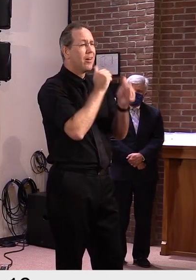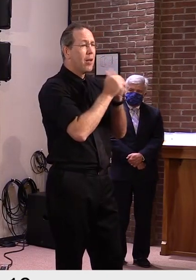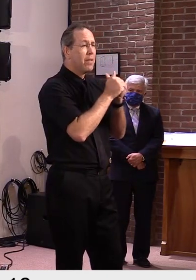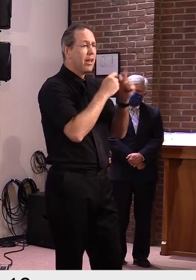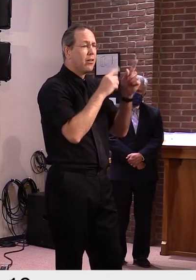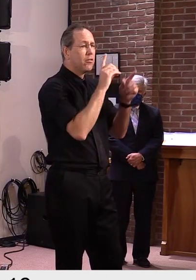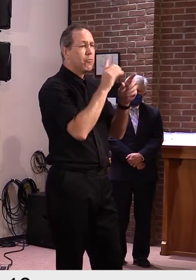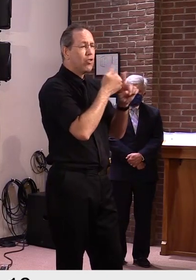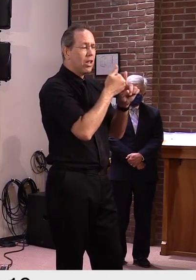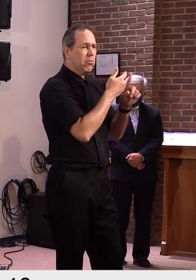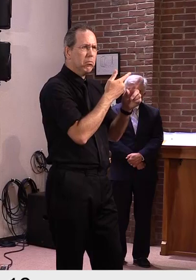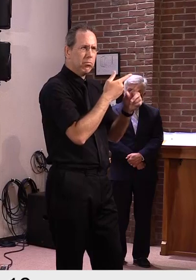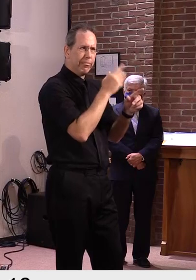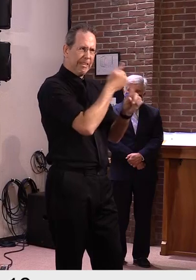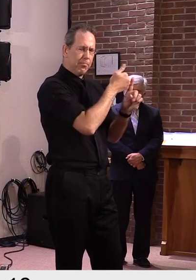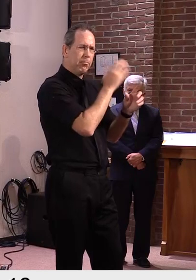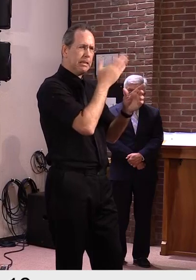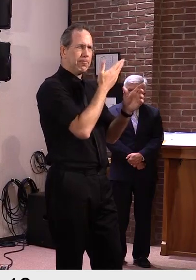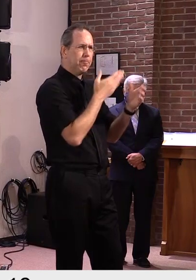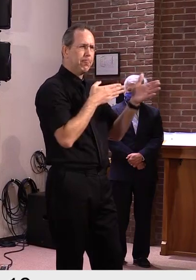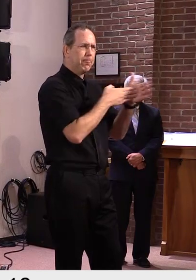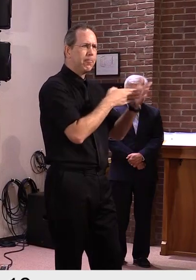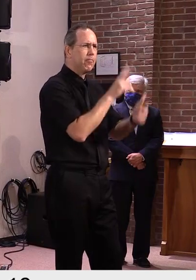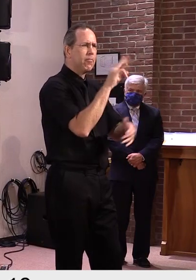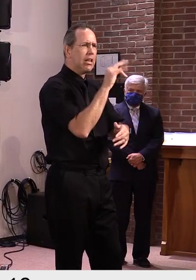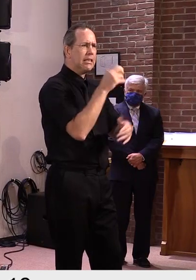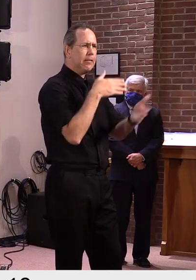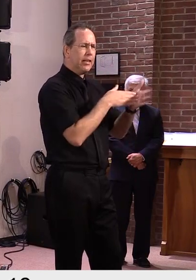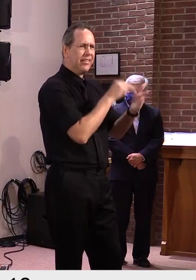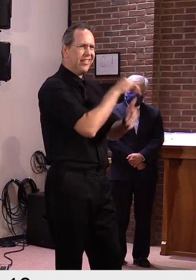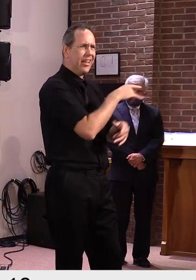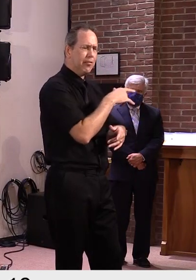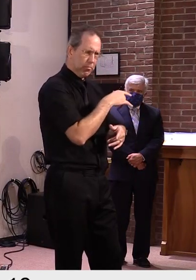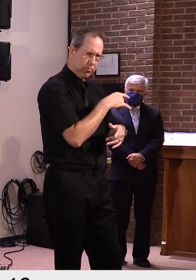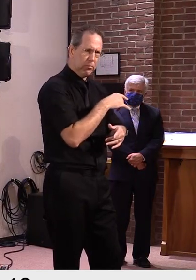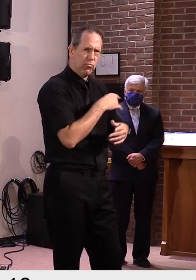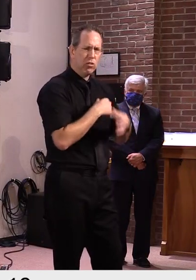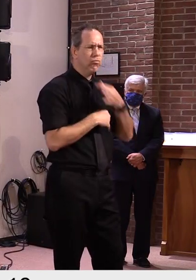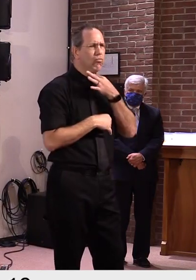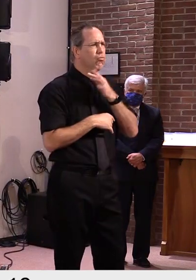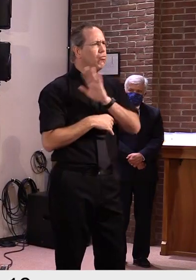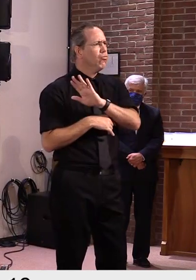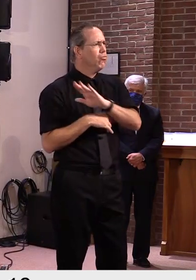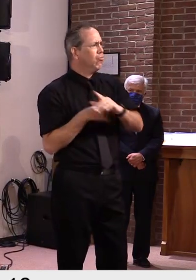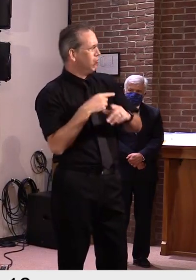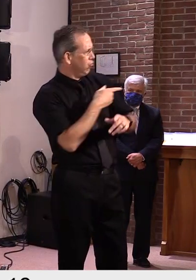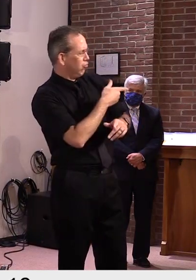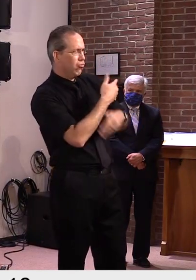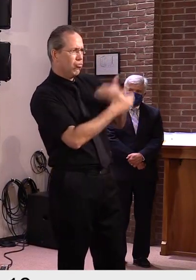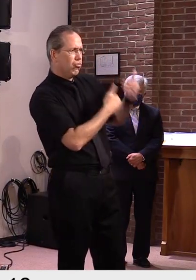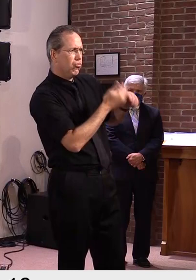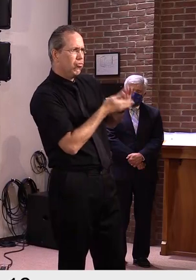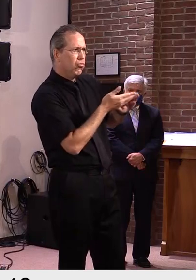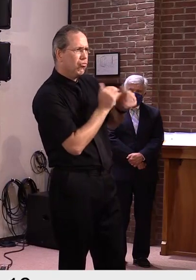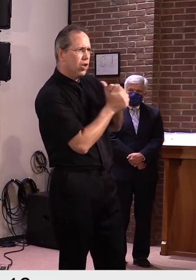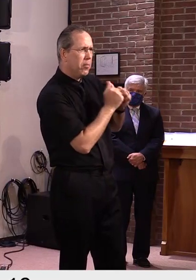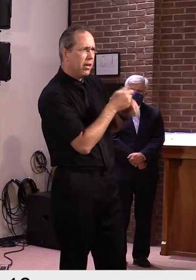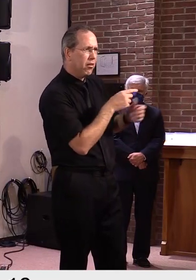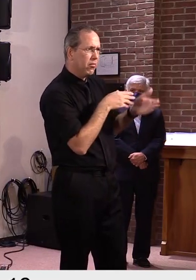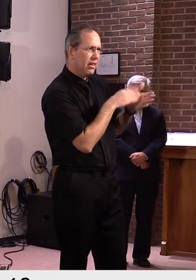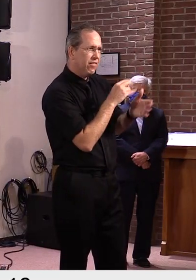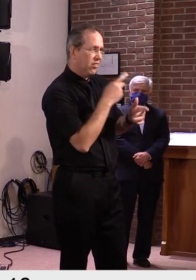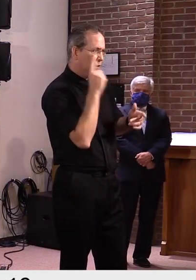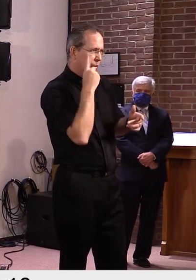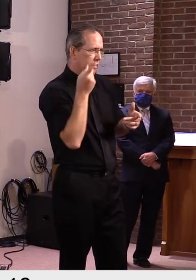and not, uh, specifically call out, uh, what, uh, my opponent cannot. So I think you'll see that I've done that for the last 20